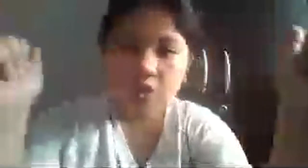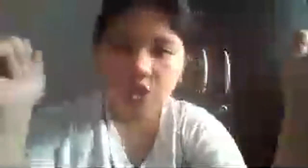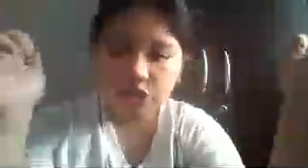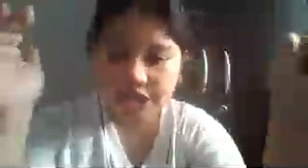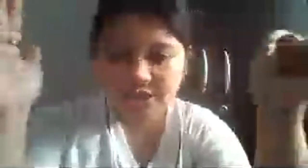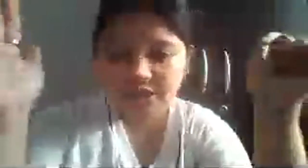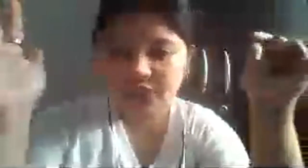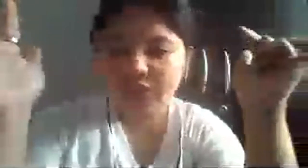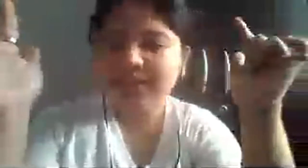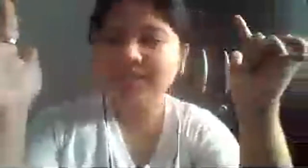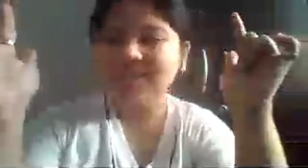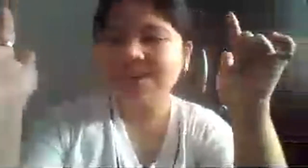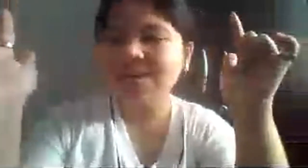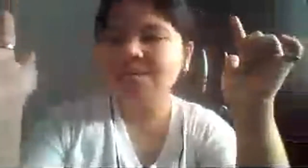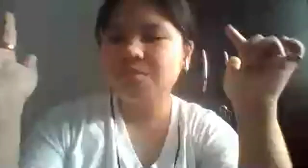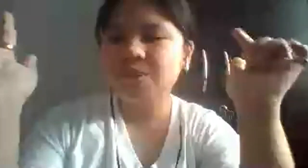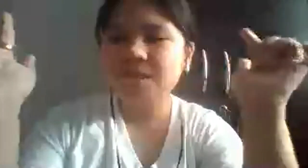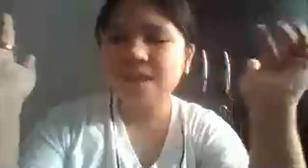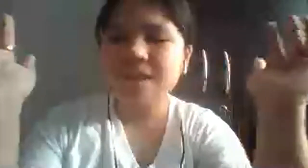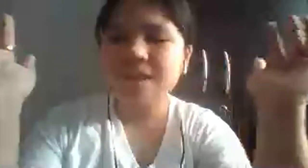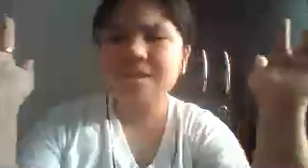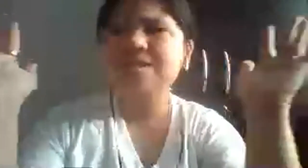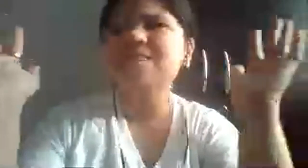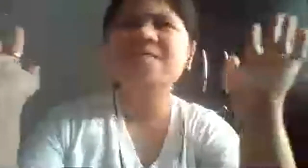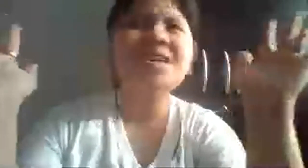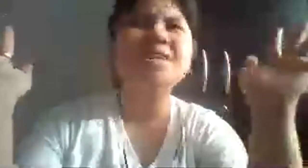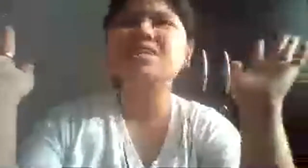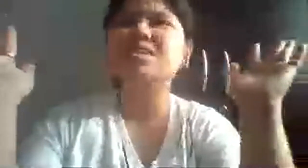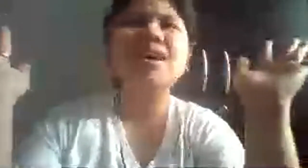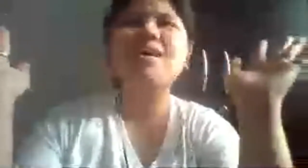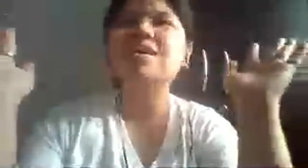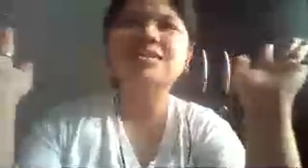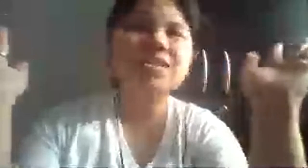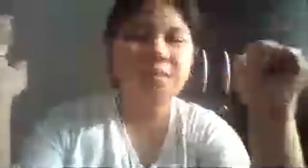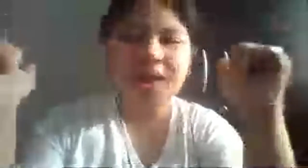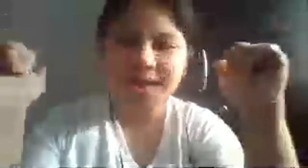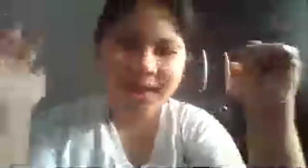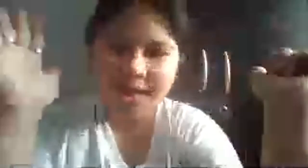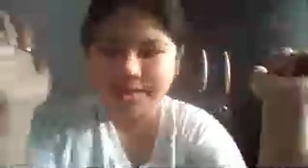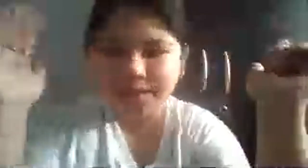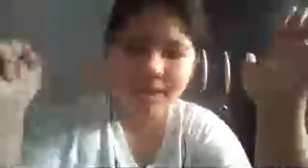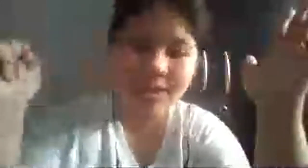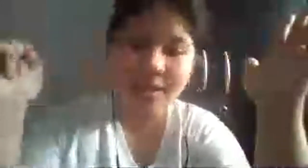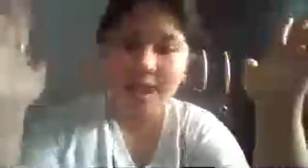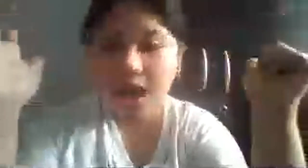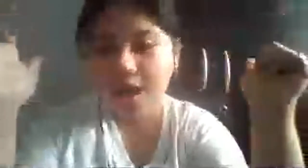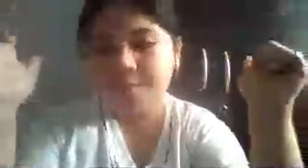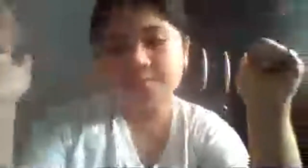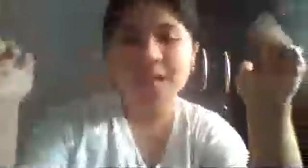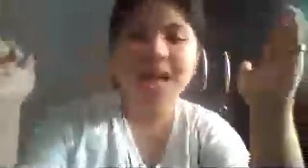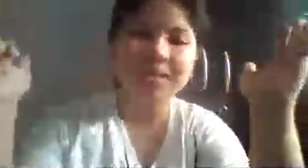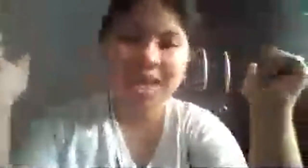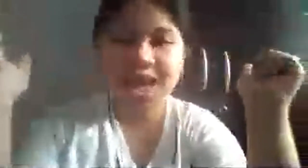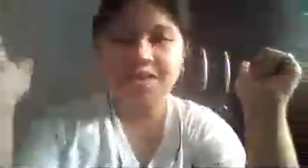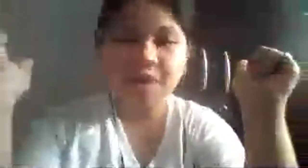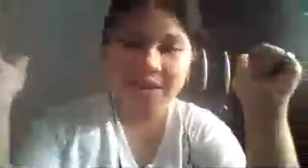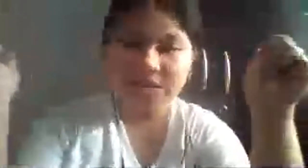Shining through the city with a little pumpkin soul So I might light it up like dynamite